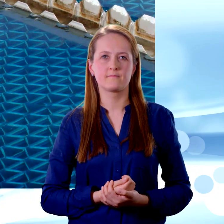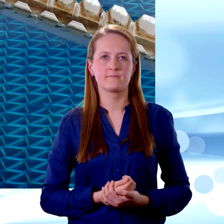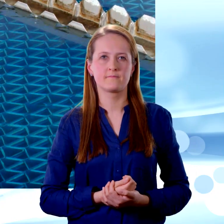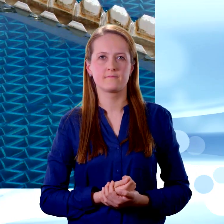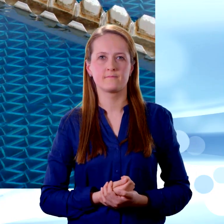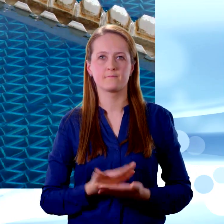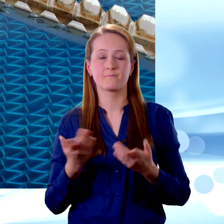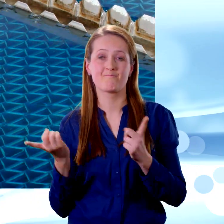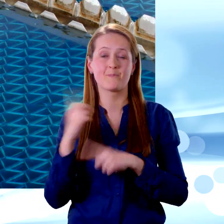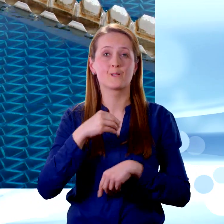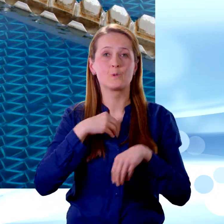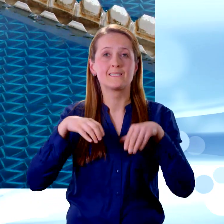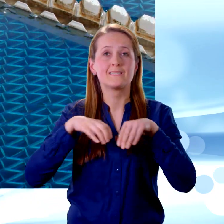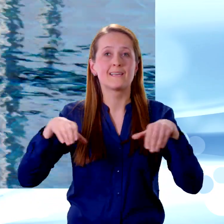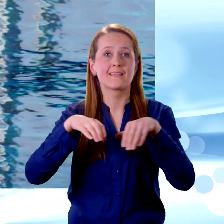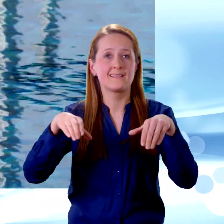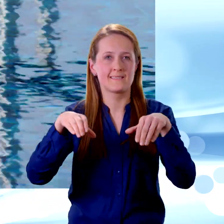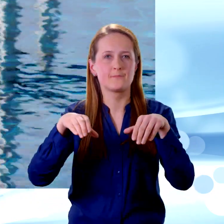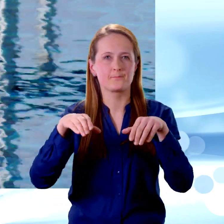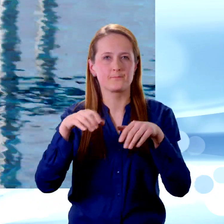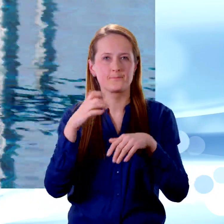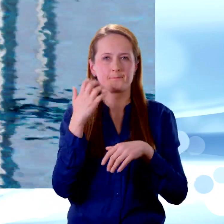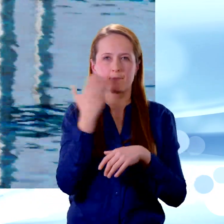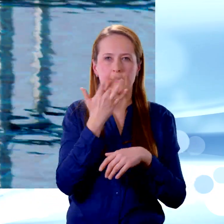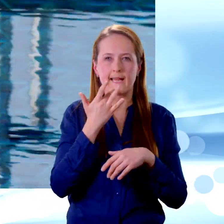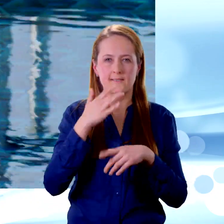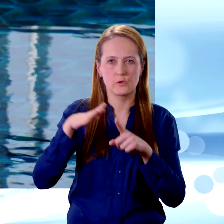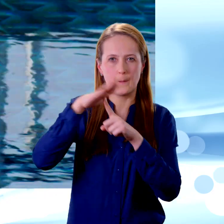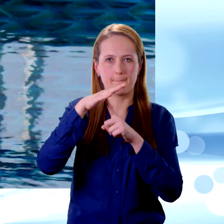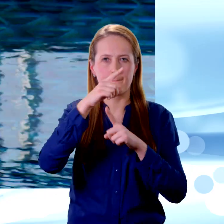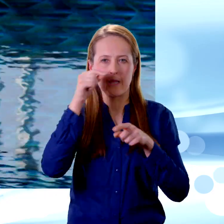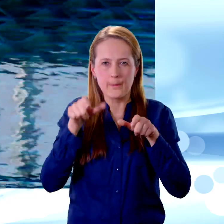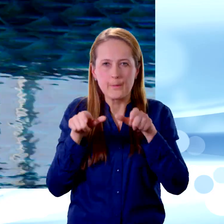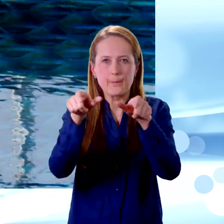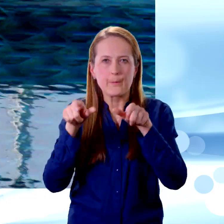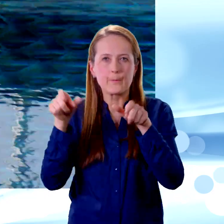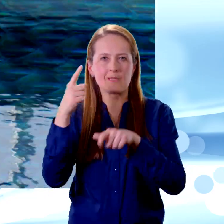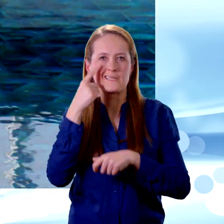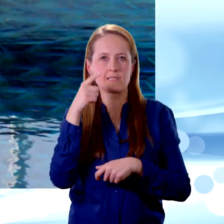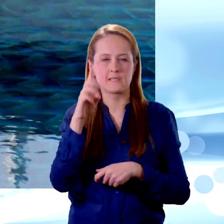Meanwhile, back in the settlement tanks, the clarified water is drawn off at the top into these special channels called weirs.